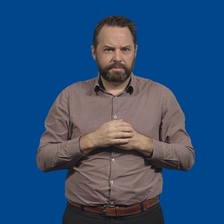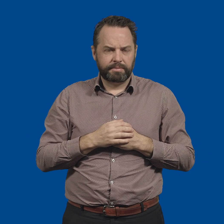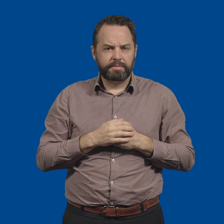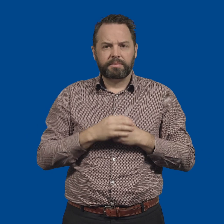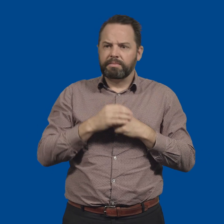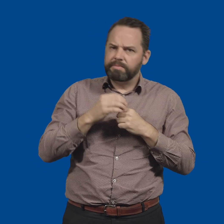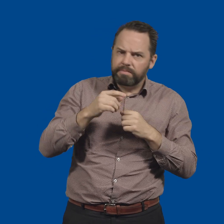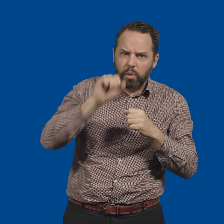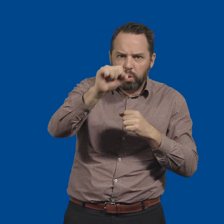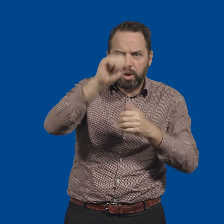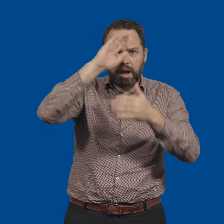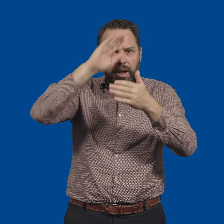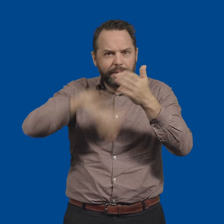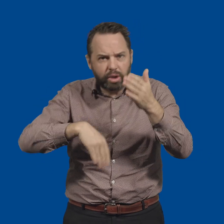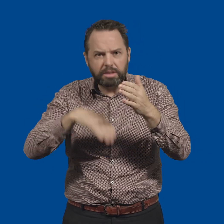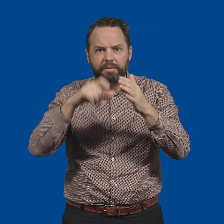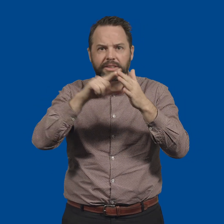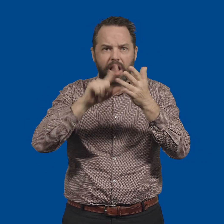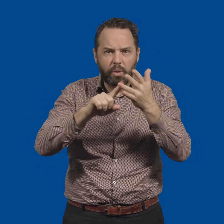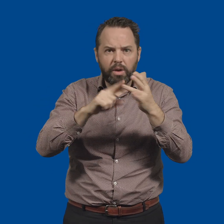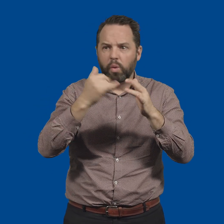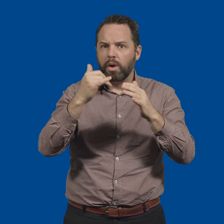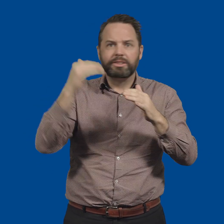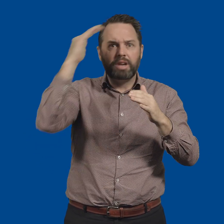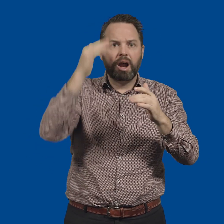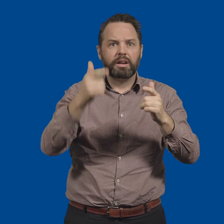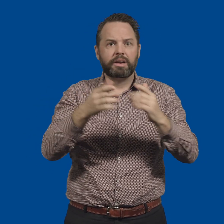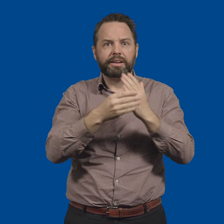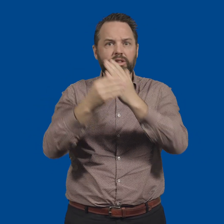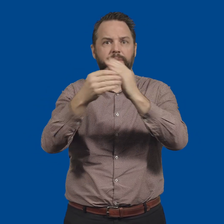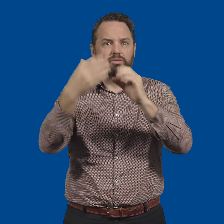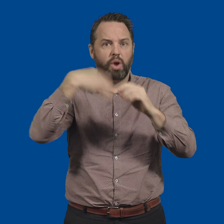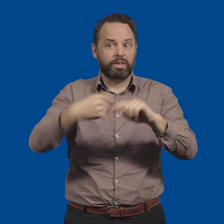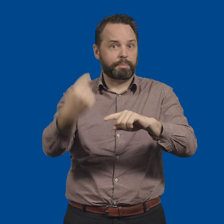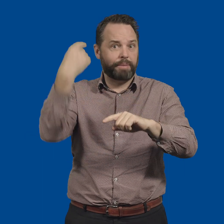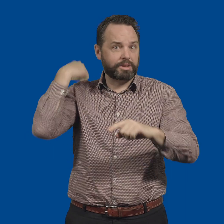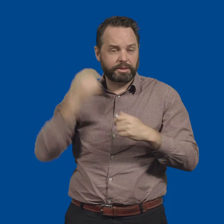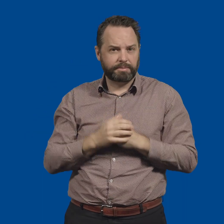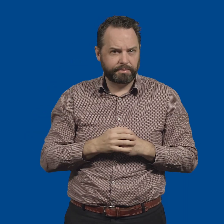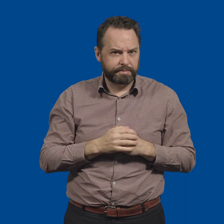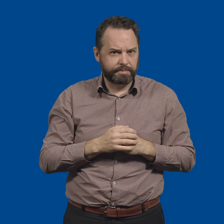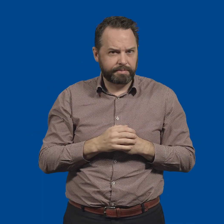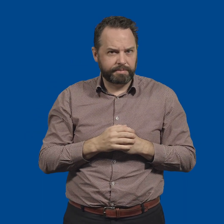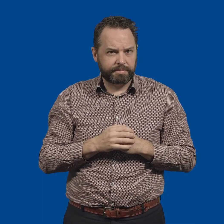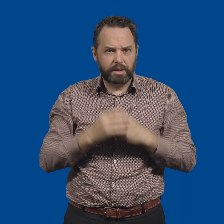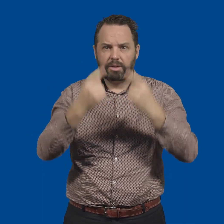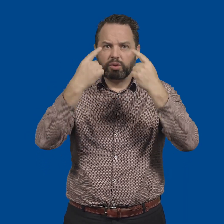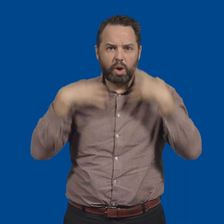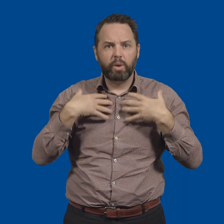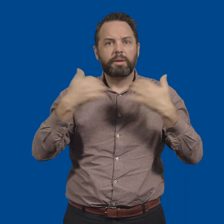We're looking for somebody with accomplished experience as a CEO or in a senior leadership role. A